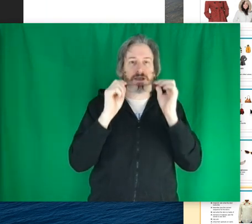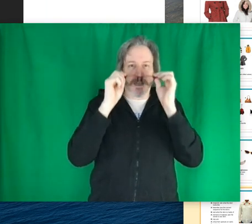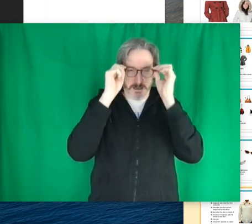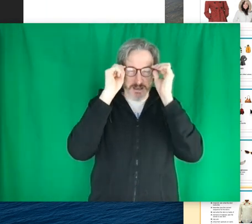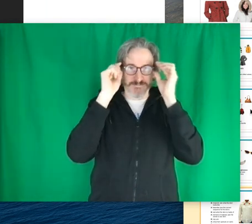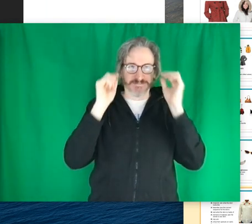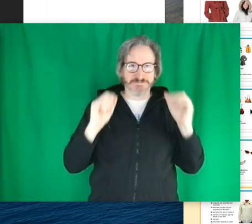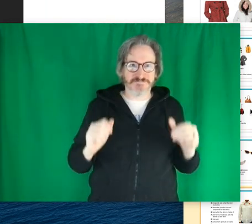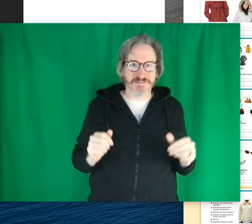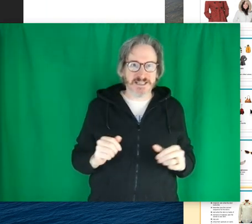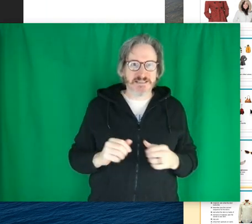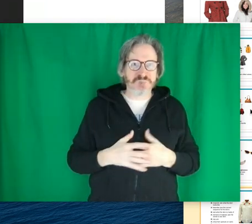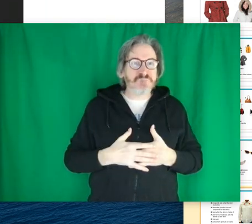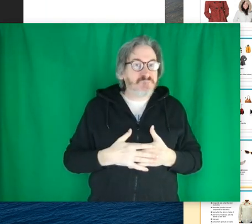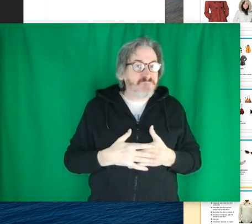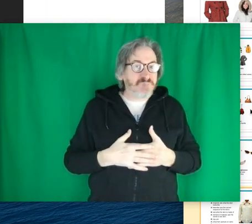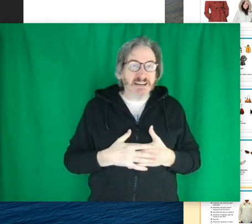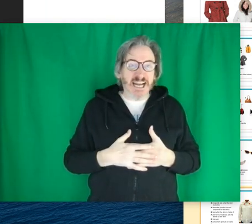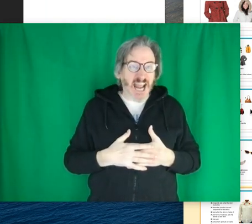you end up getting.